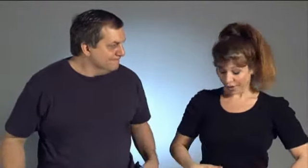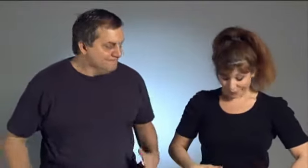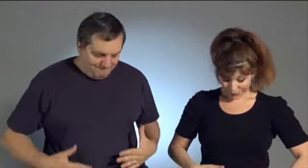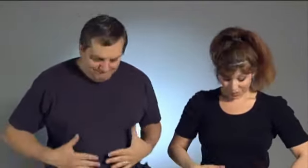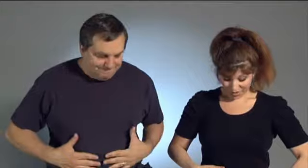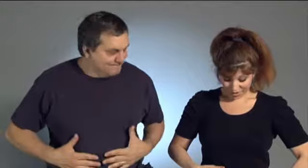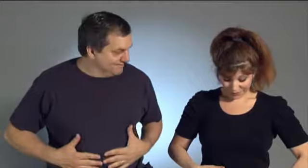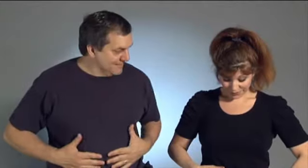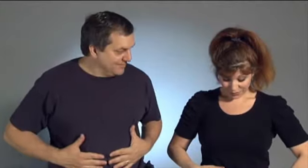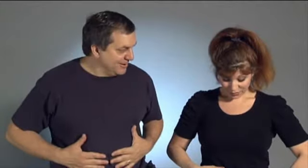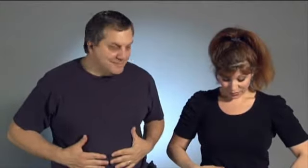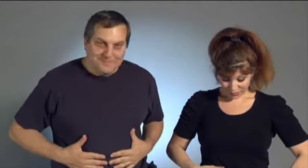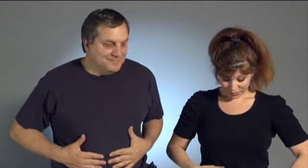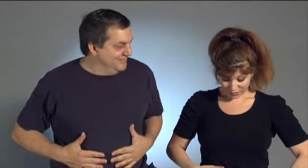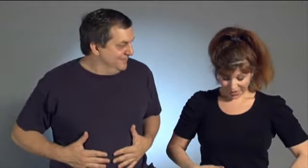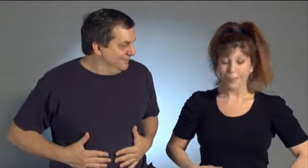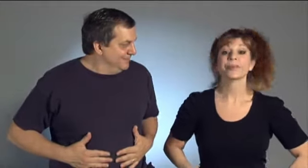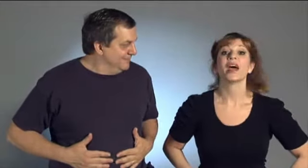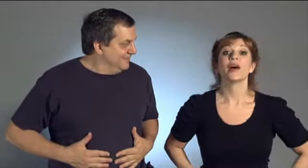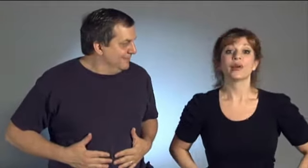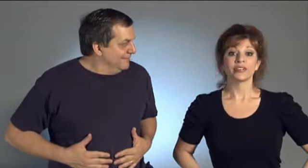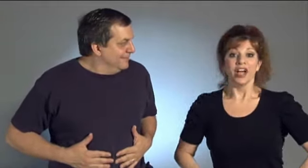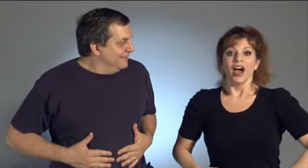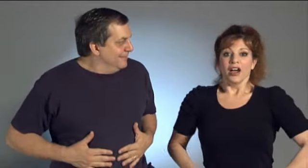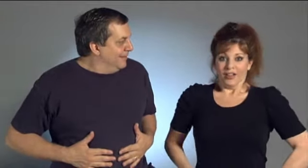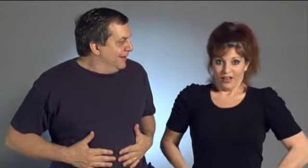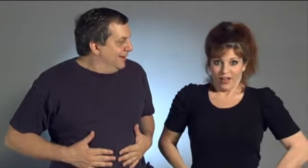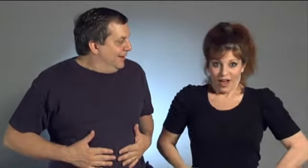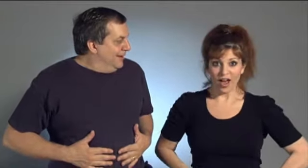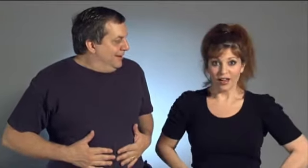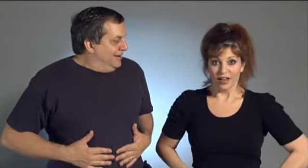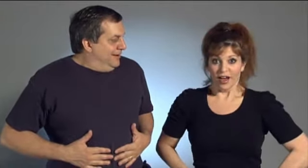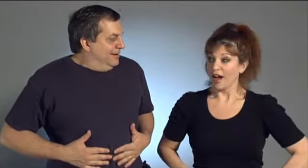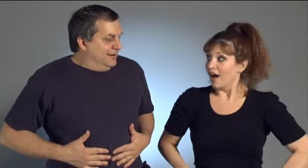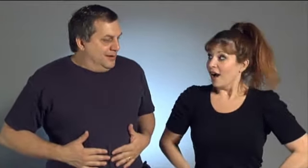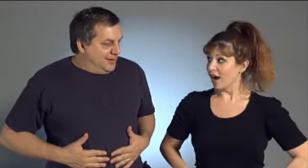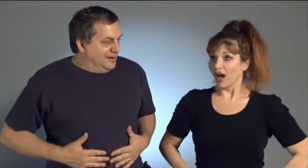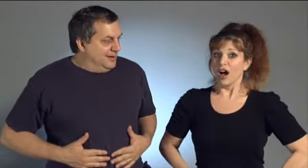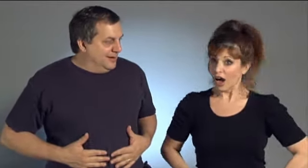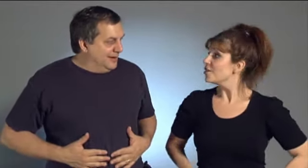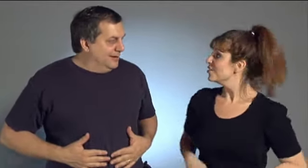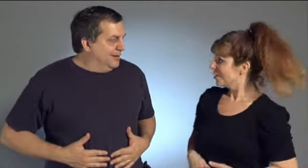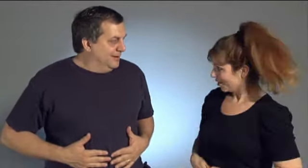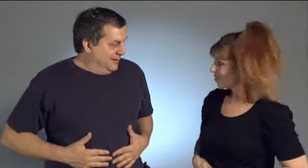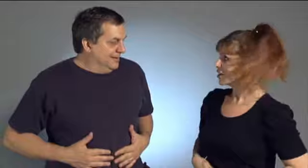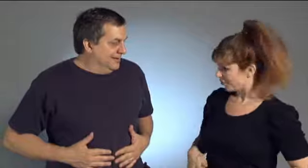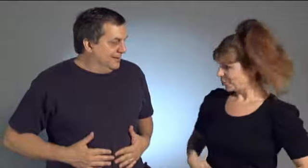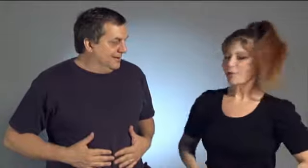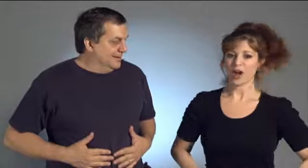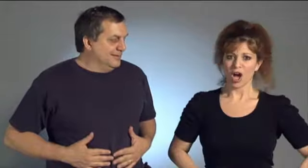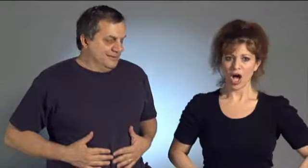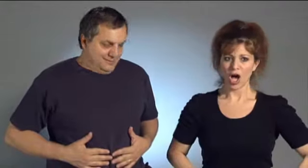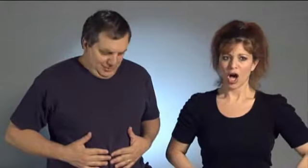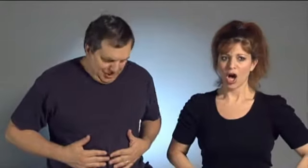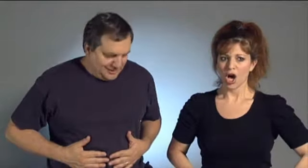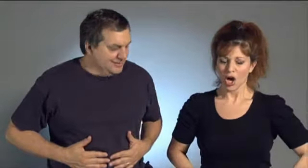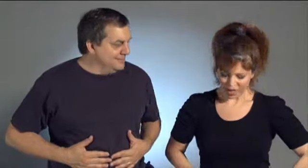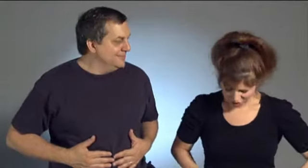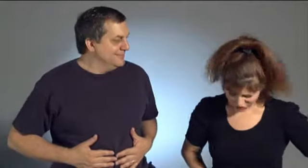right here. Diagram? Yeah, whatever. Ha, ha, ha, ha, like a football player, ha, ha, ha, get your feet